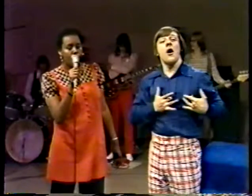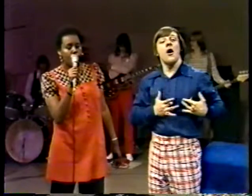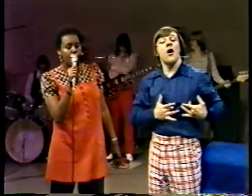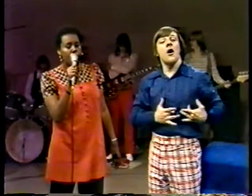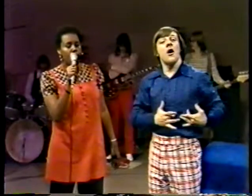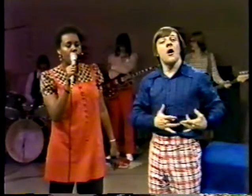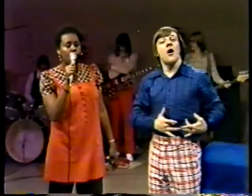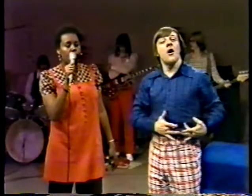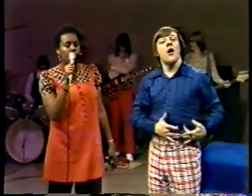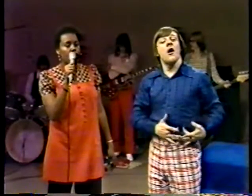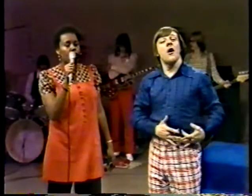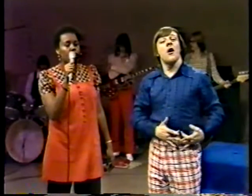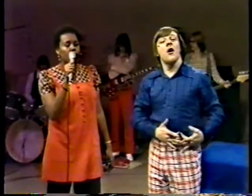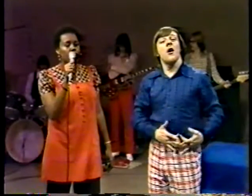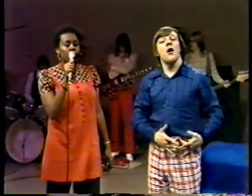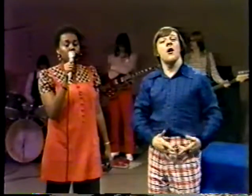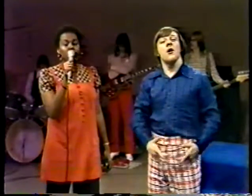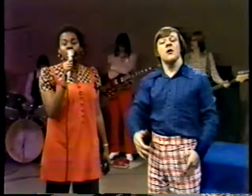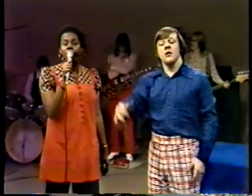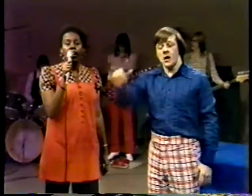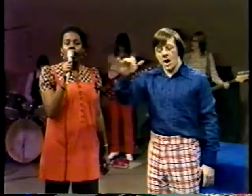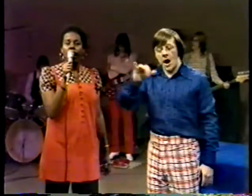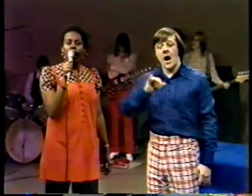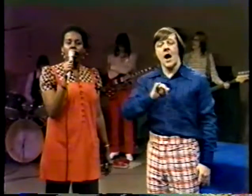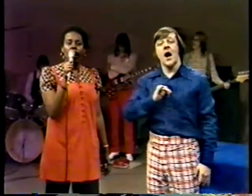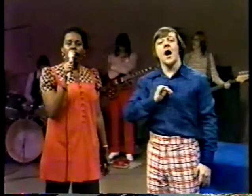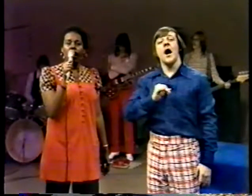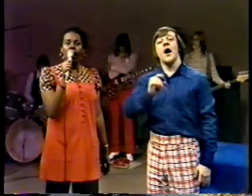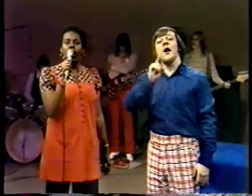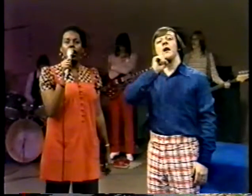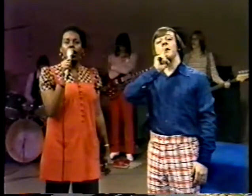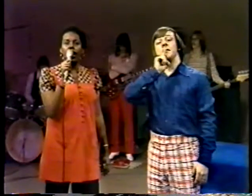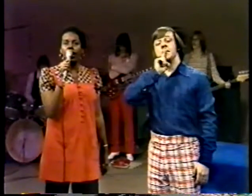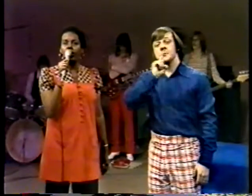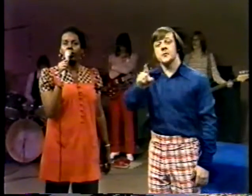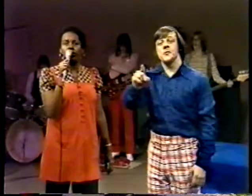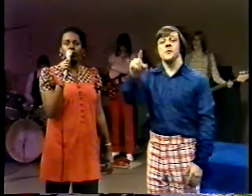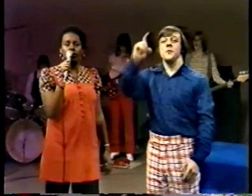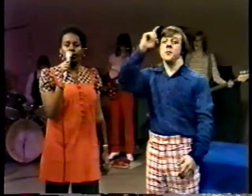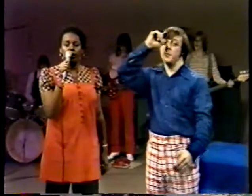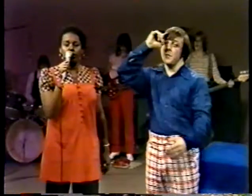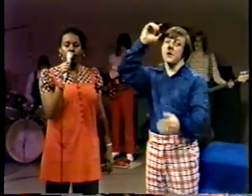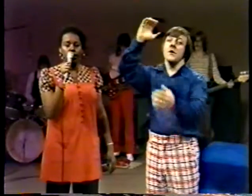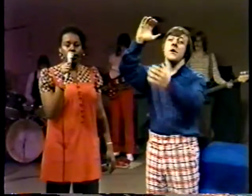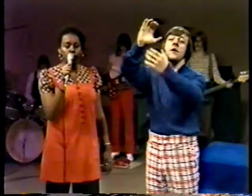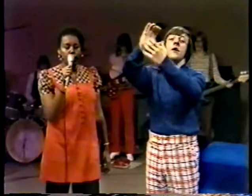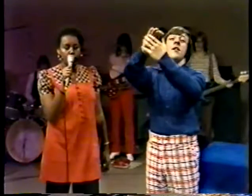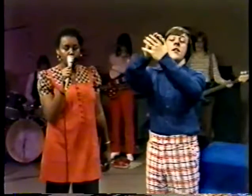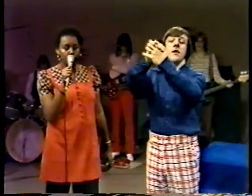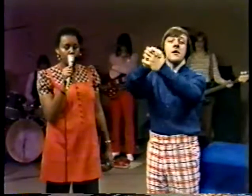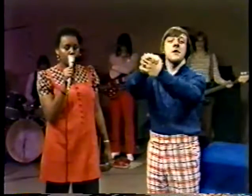Oh, I do believe